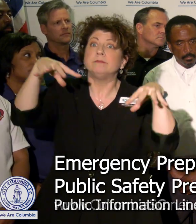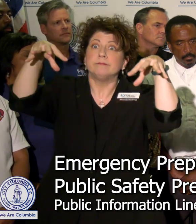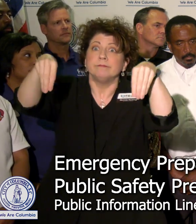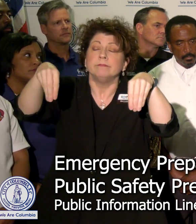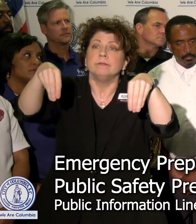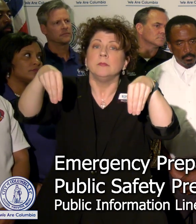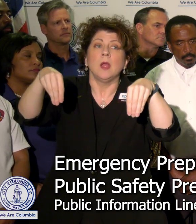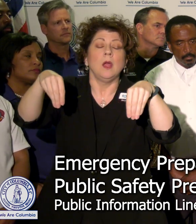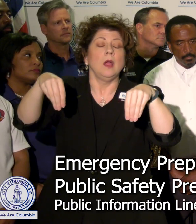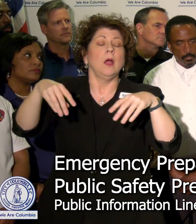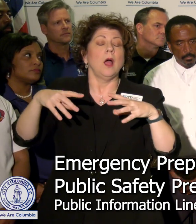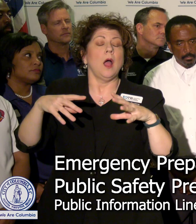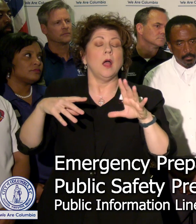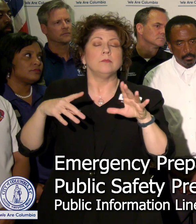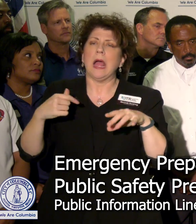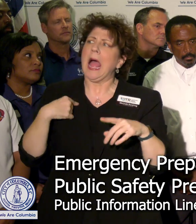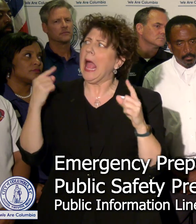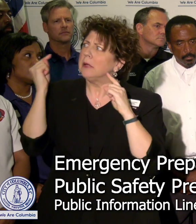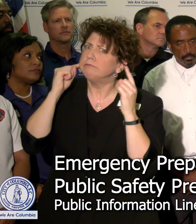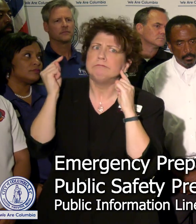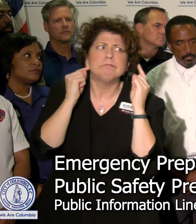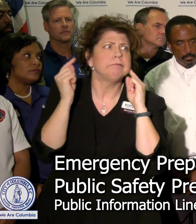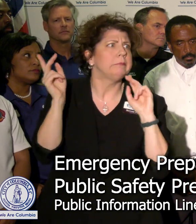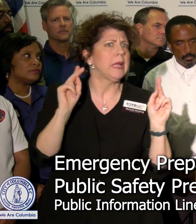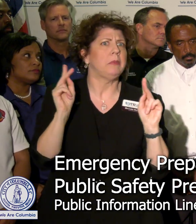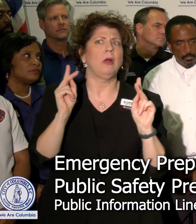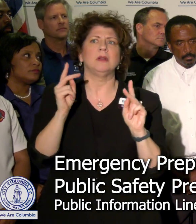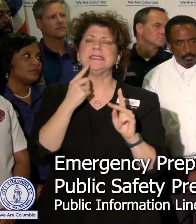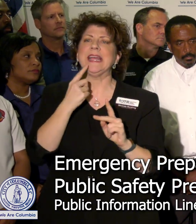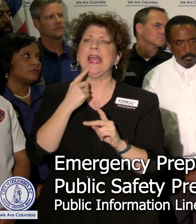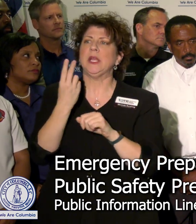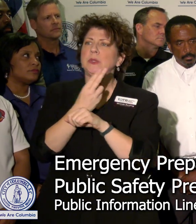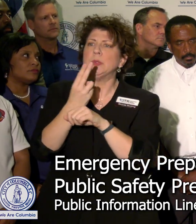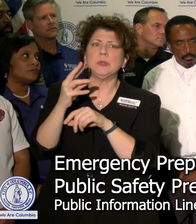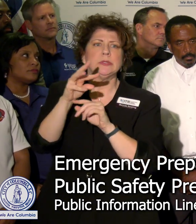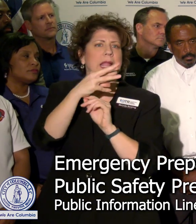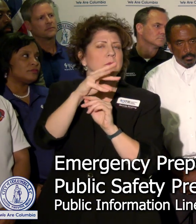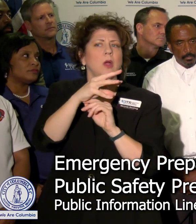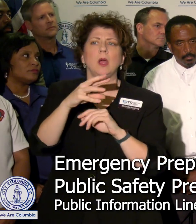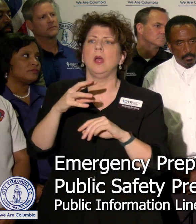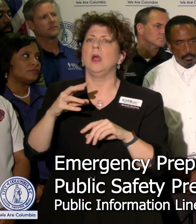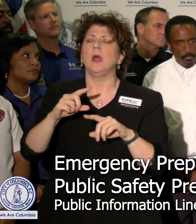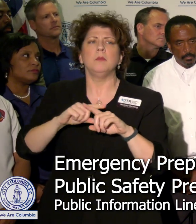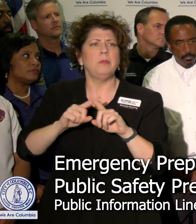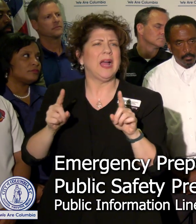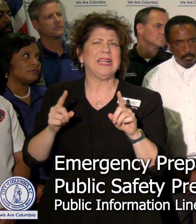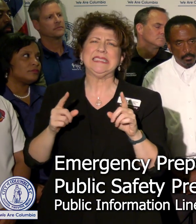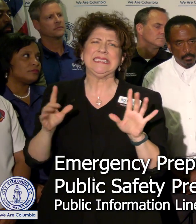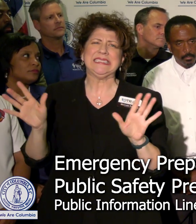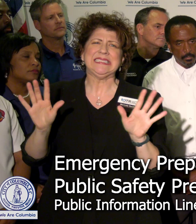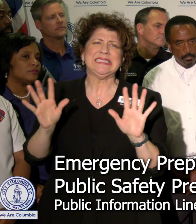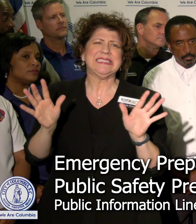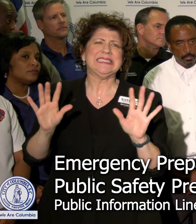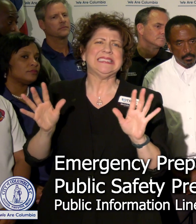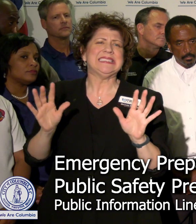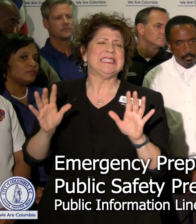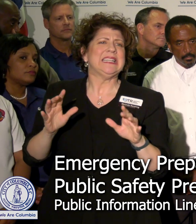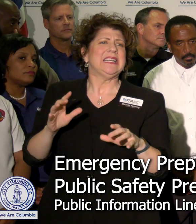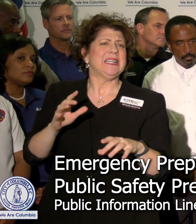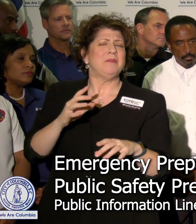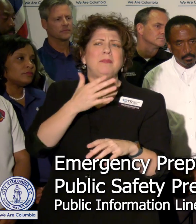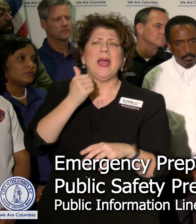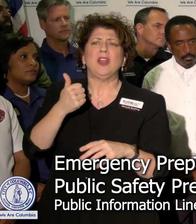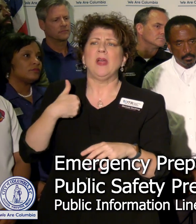you know, I keep hearing over and over people telling people to use candles. That's something that we just want to shy away from, make sure you get flashlights.